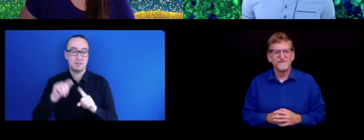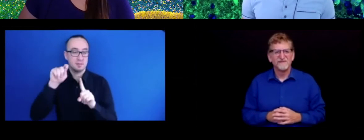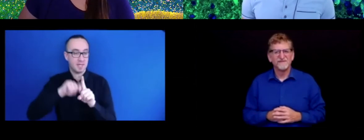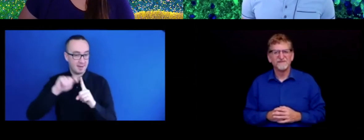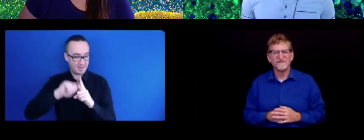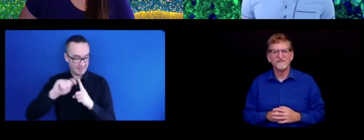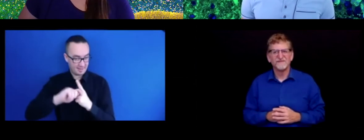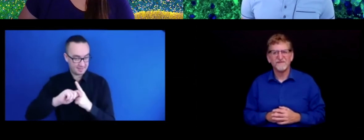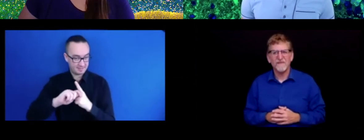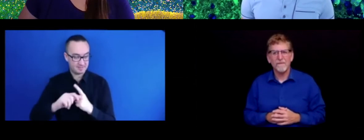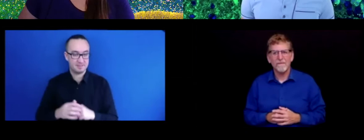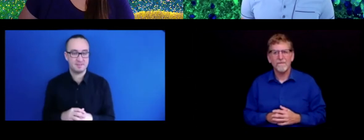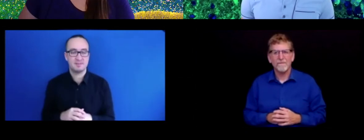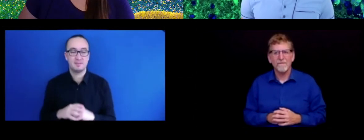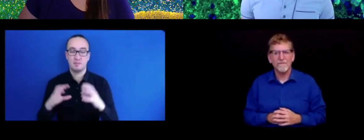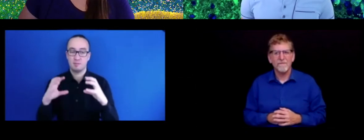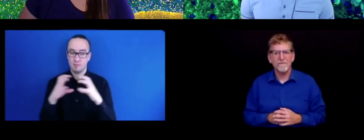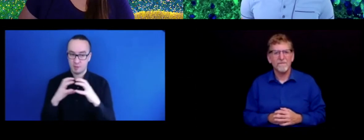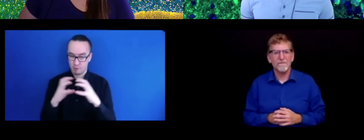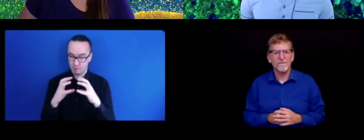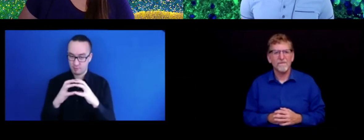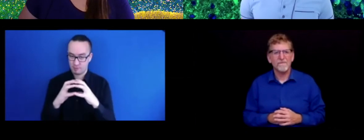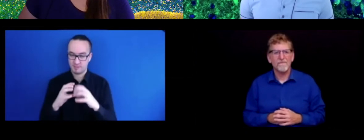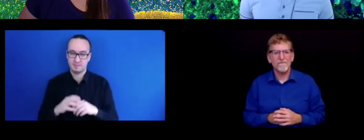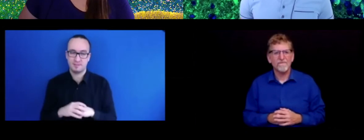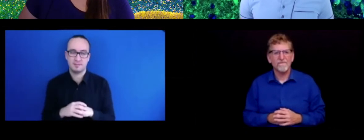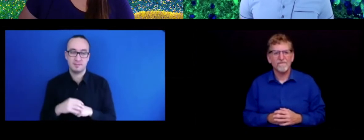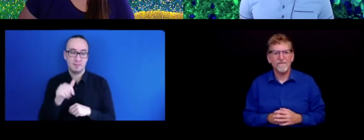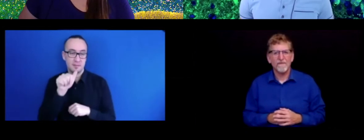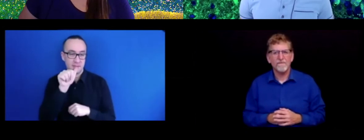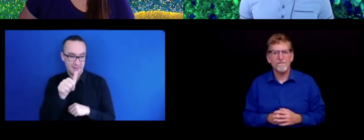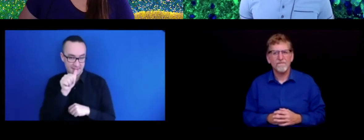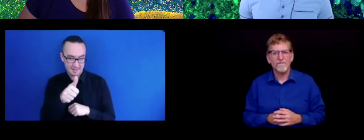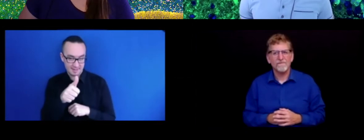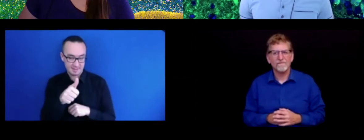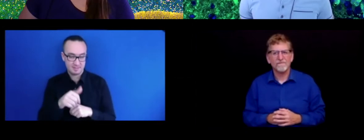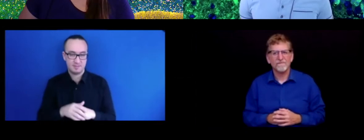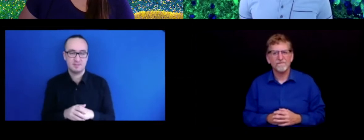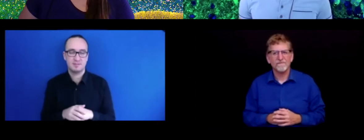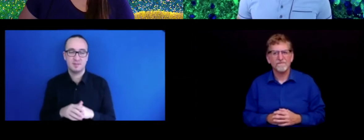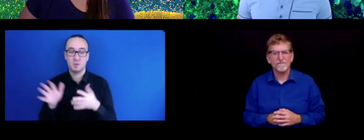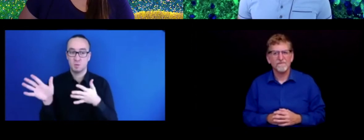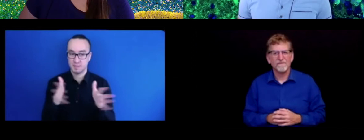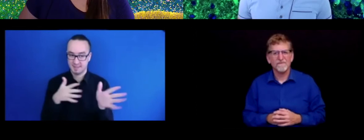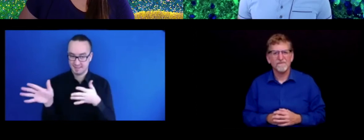Banana. Ball. Peanut. Wind.